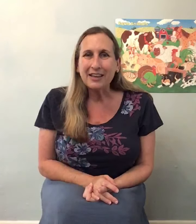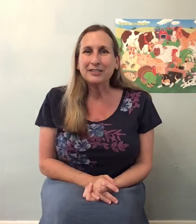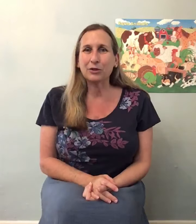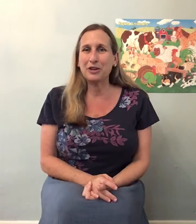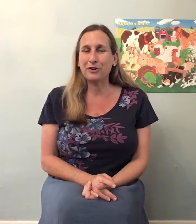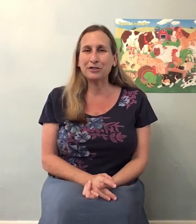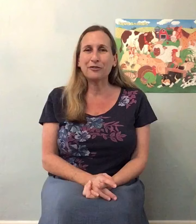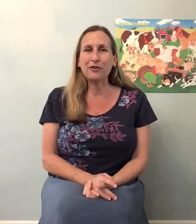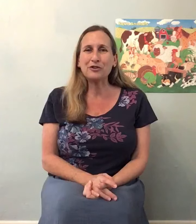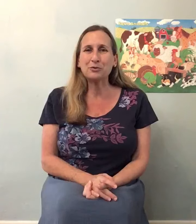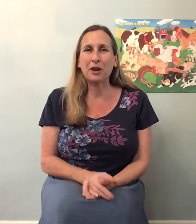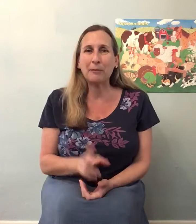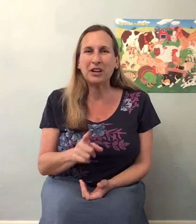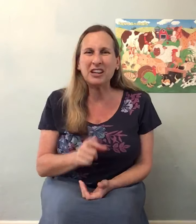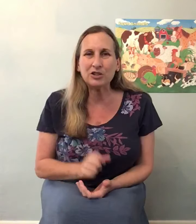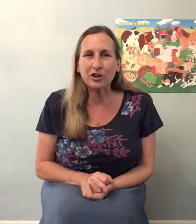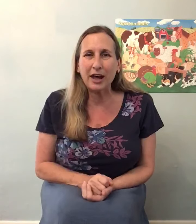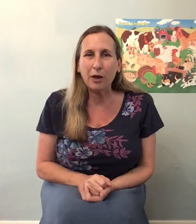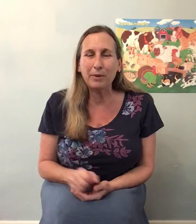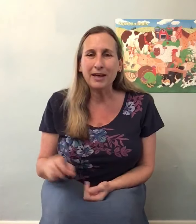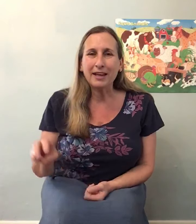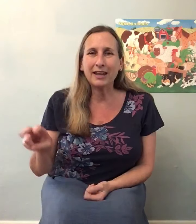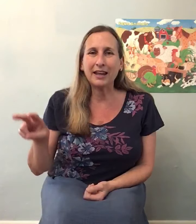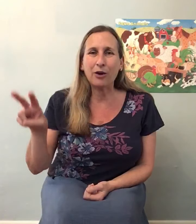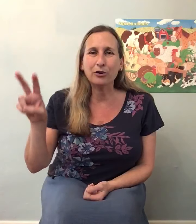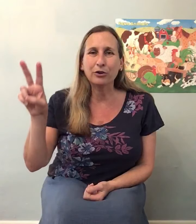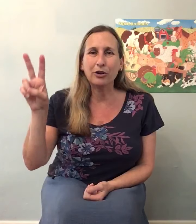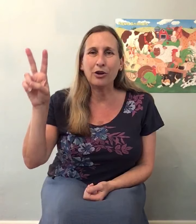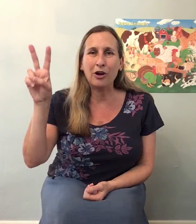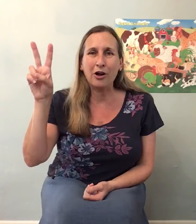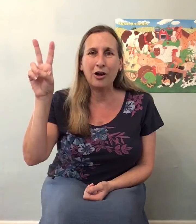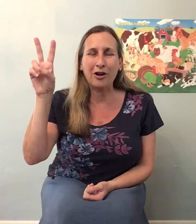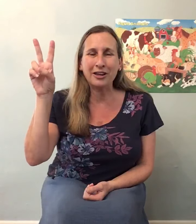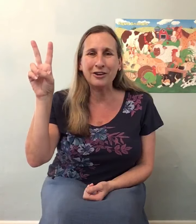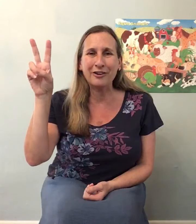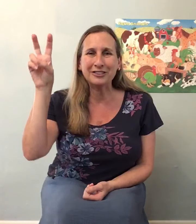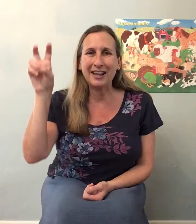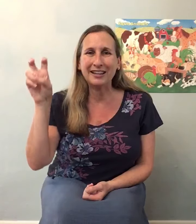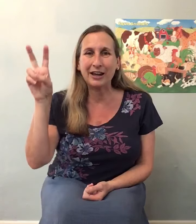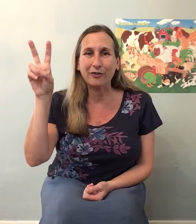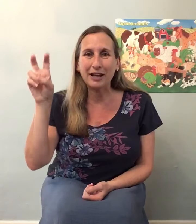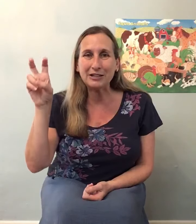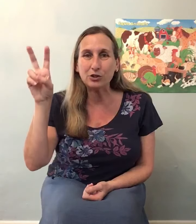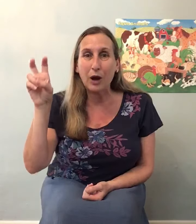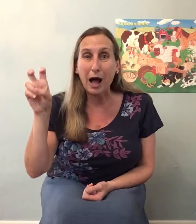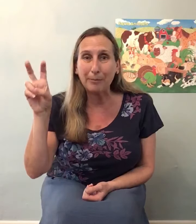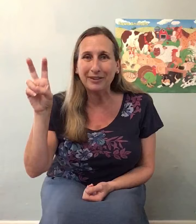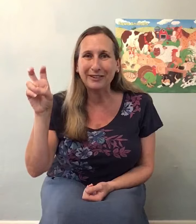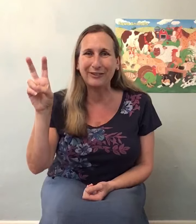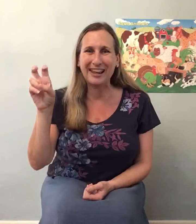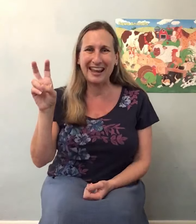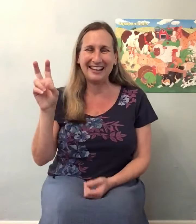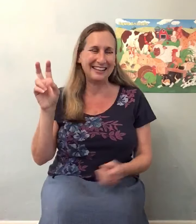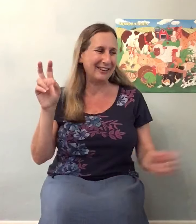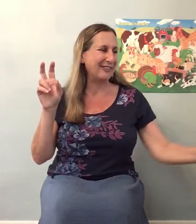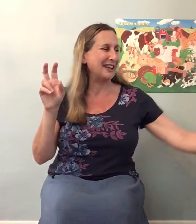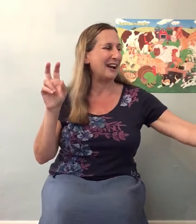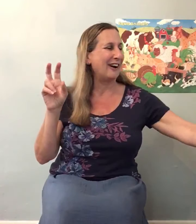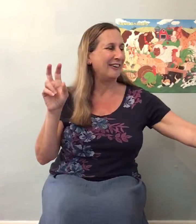So here's the first one. I'm going to need your help. Get out your long ears and get ready to hop. Okay, here we go.